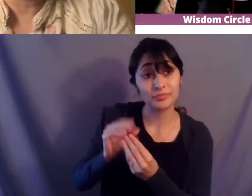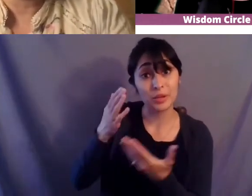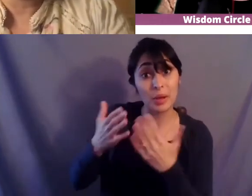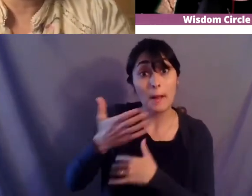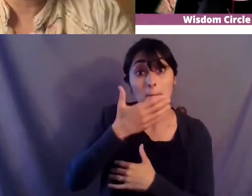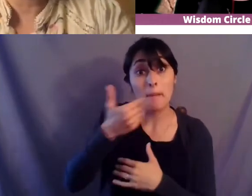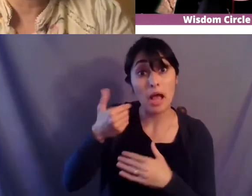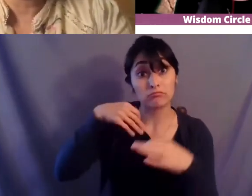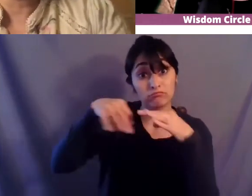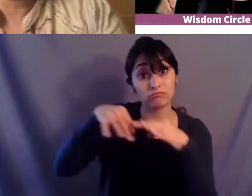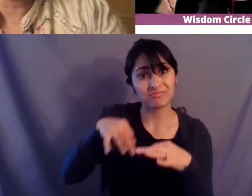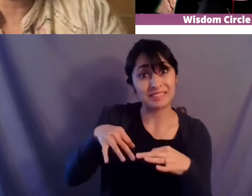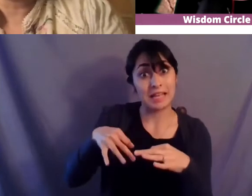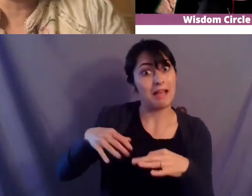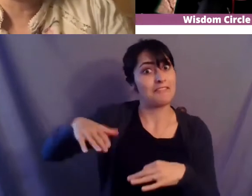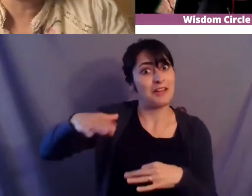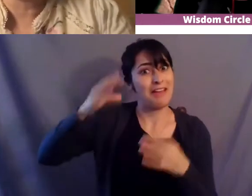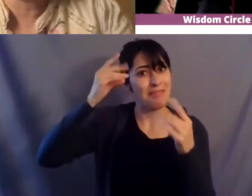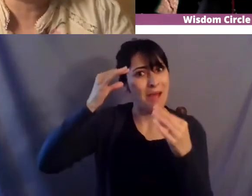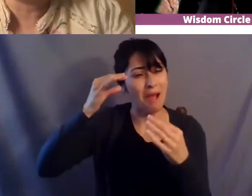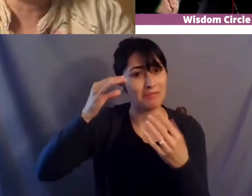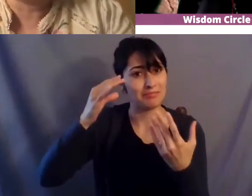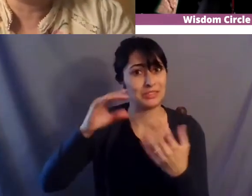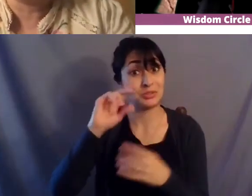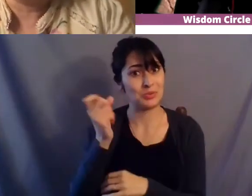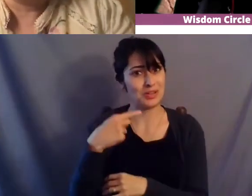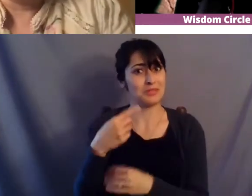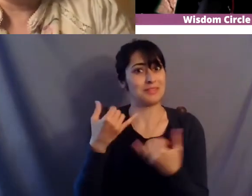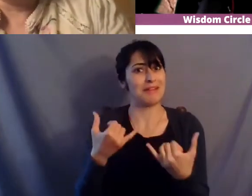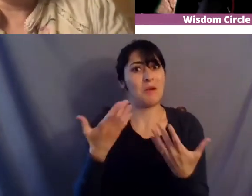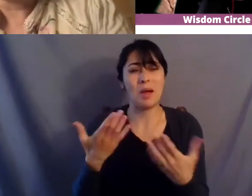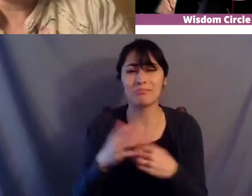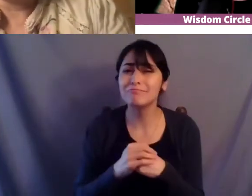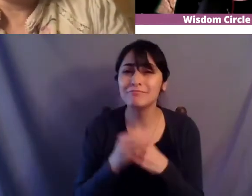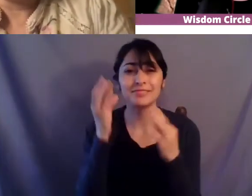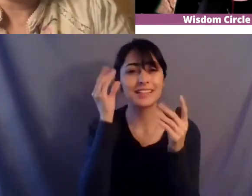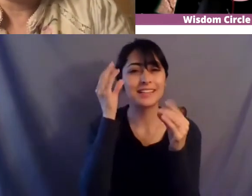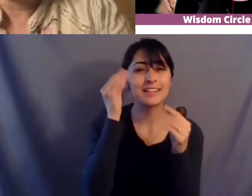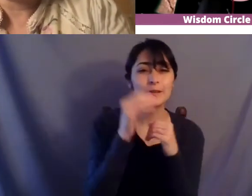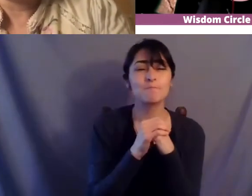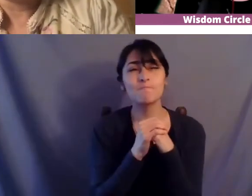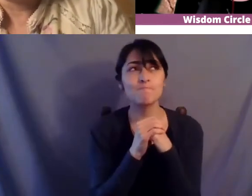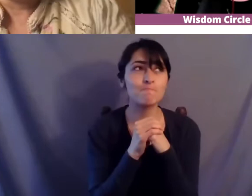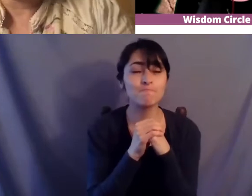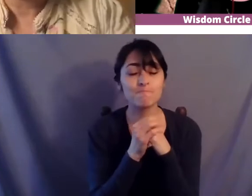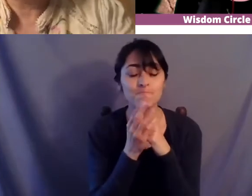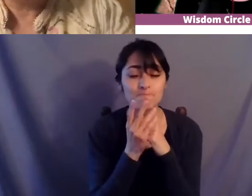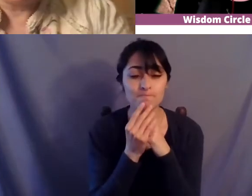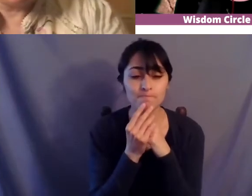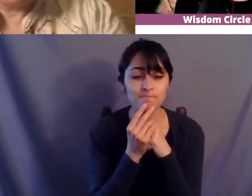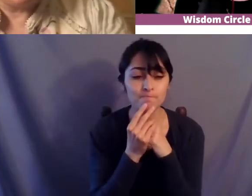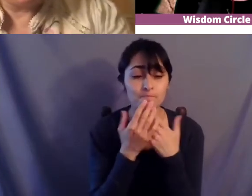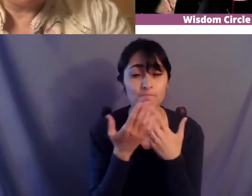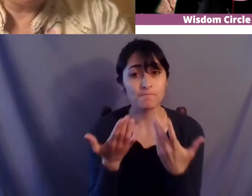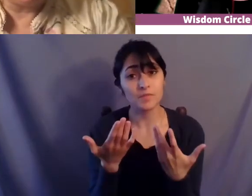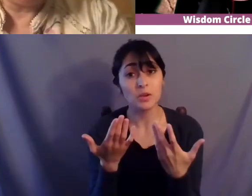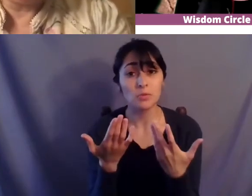describe it and i haven't really thought about this until you asked me this question tonight um in this way is is that